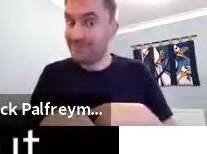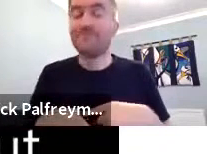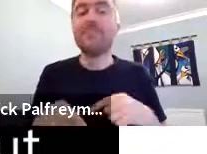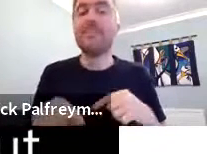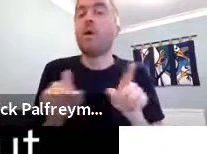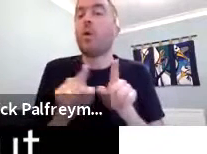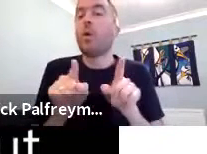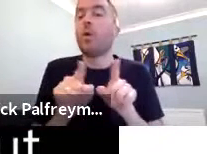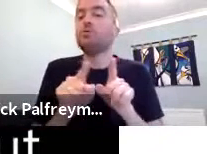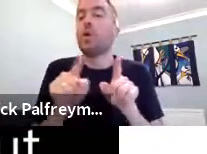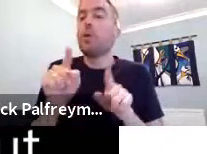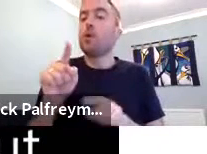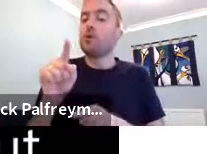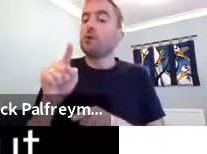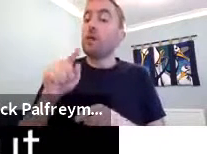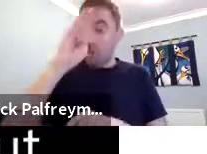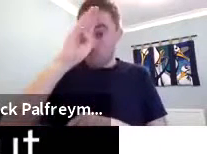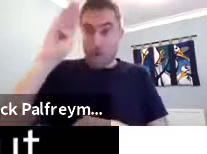clip.